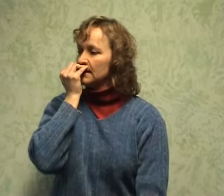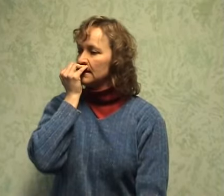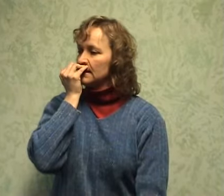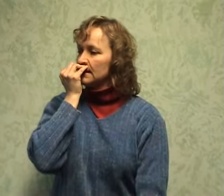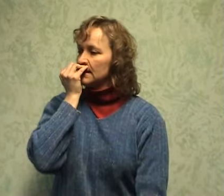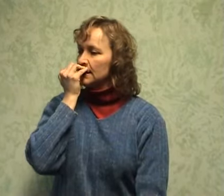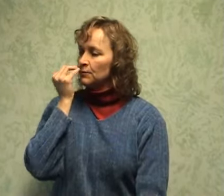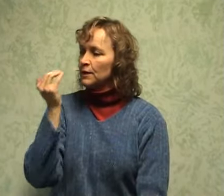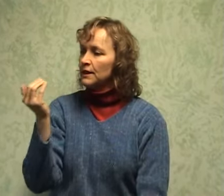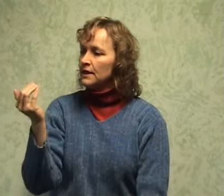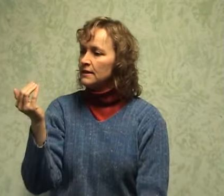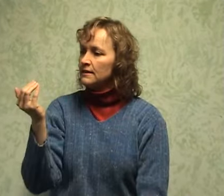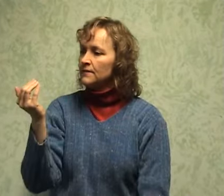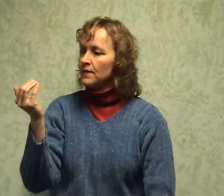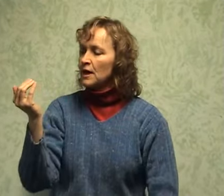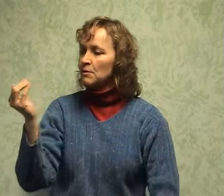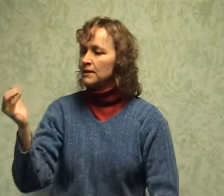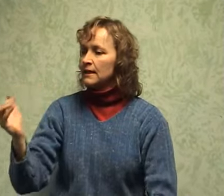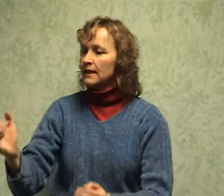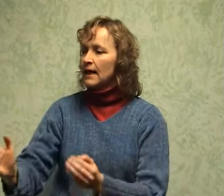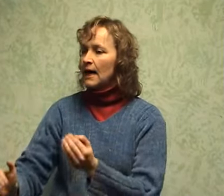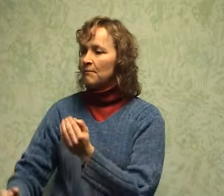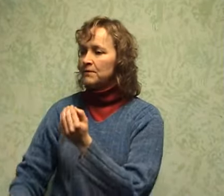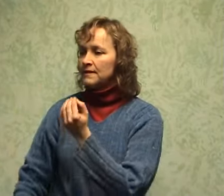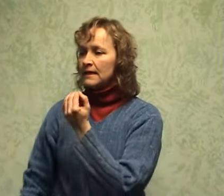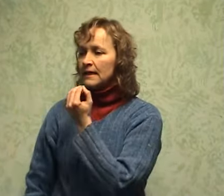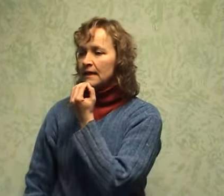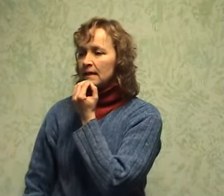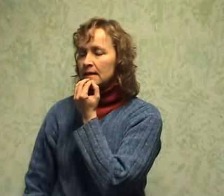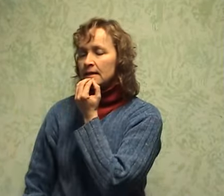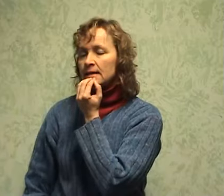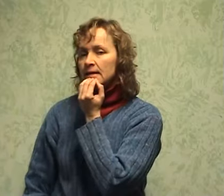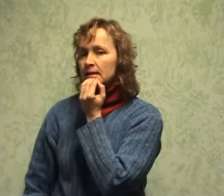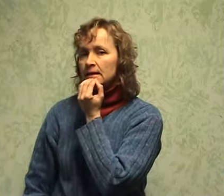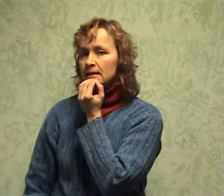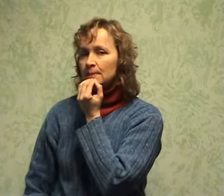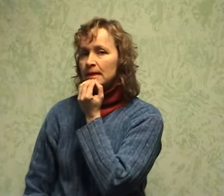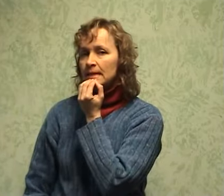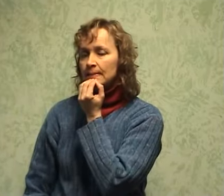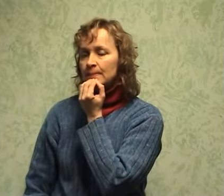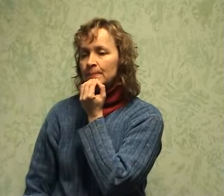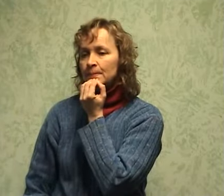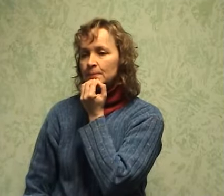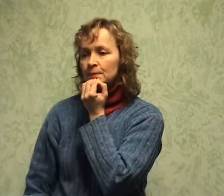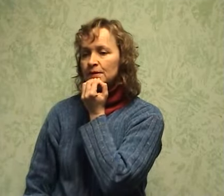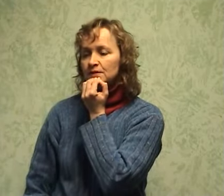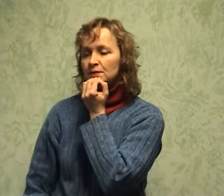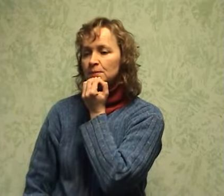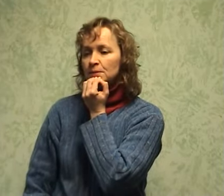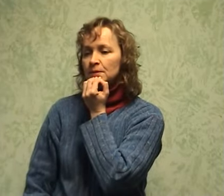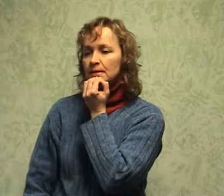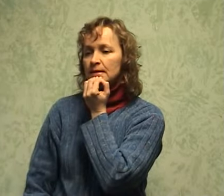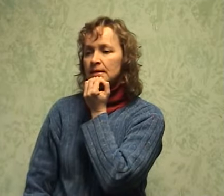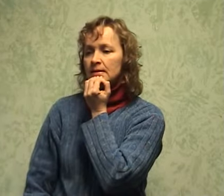I'm going to take the opposite hand on the bottom. Press firmly when you inhale,